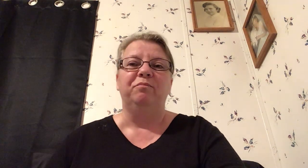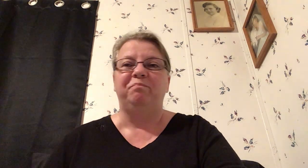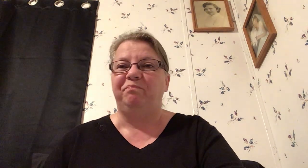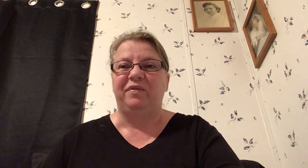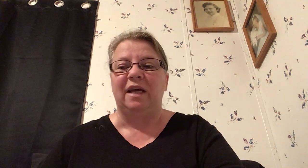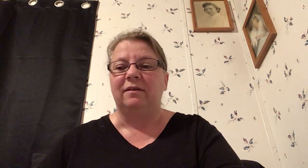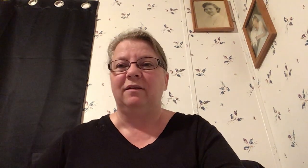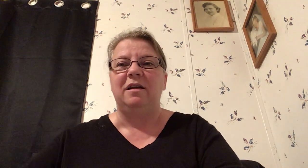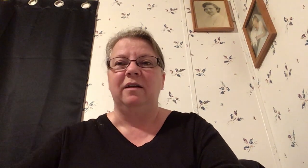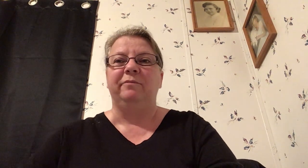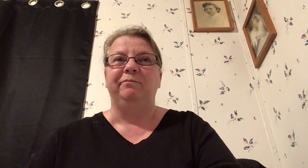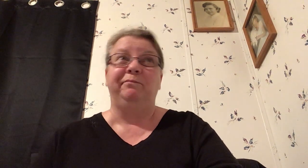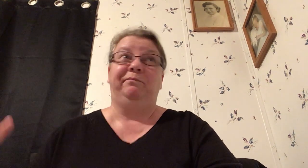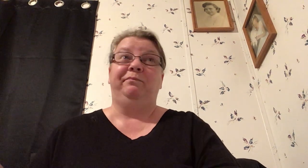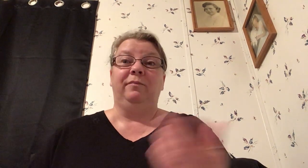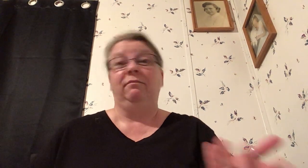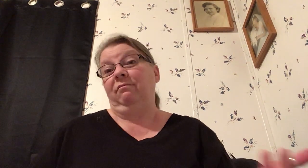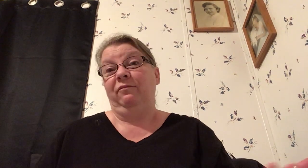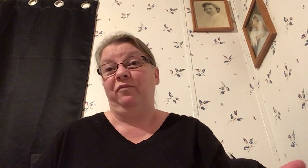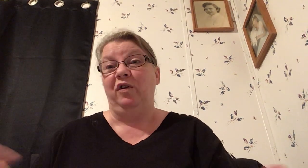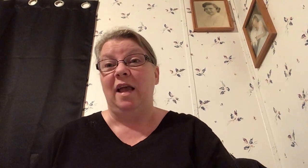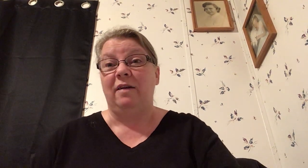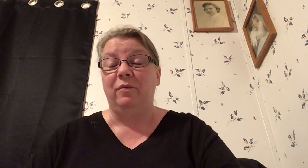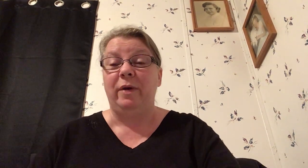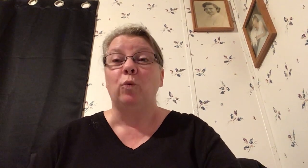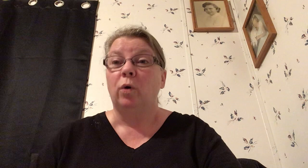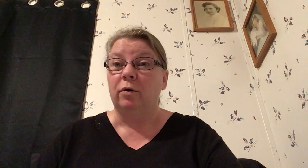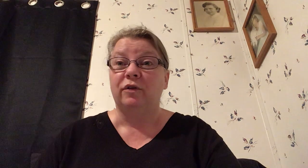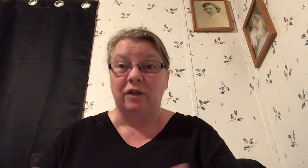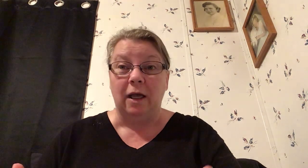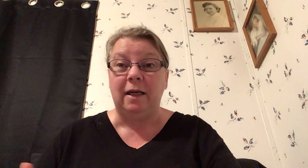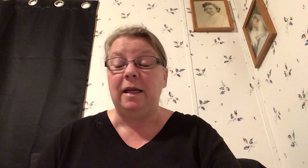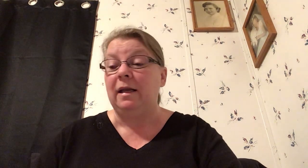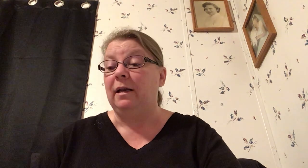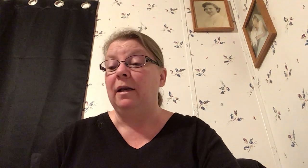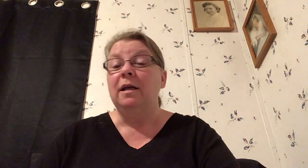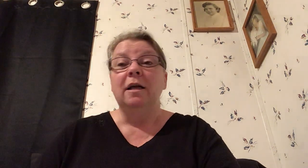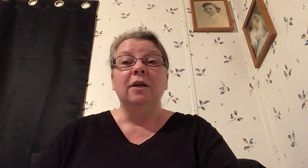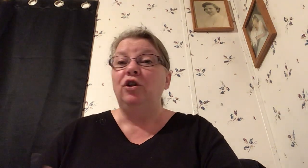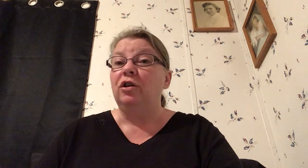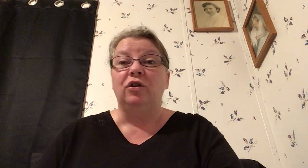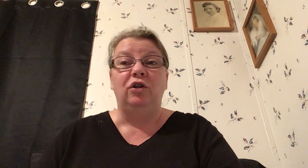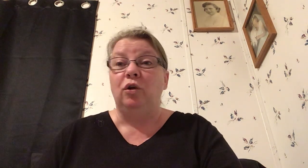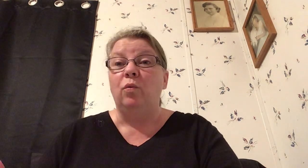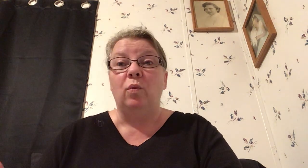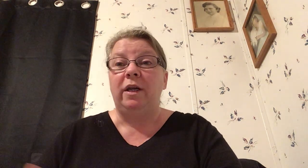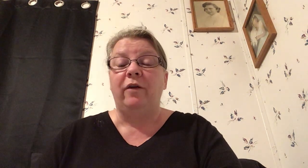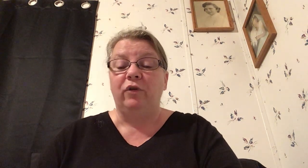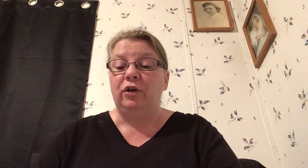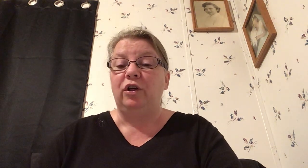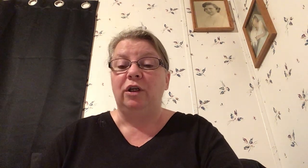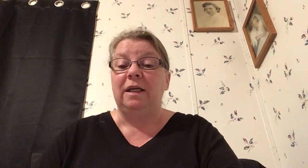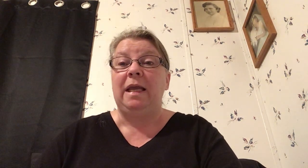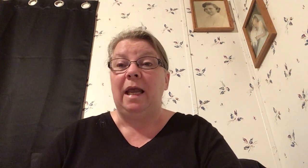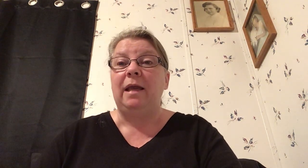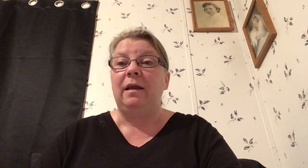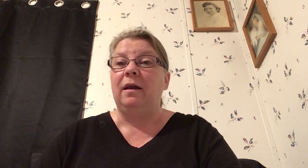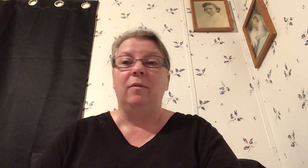sexy and for lack of a better word slutty and just doing whatever it took to get him